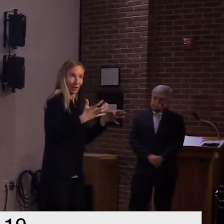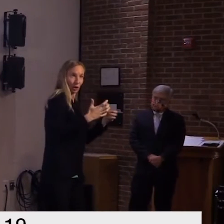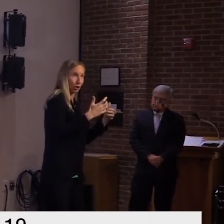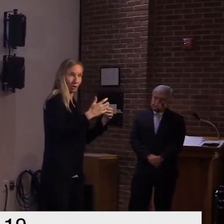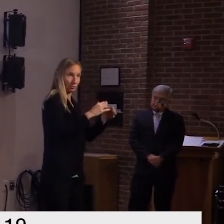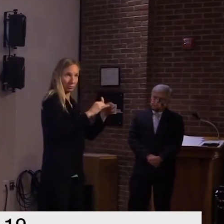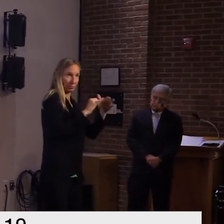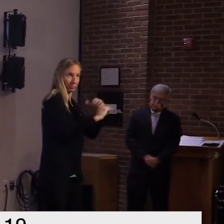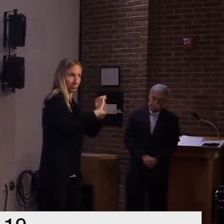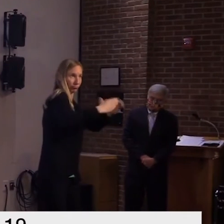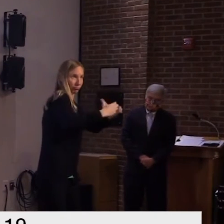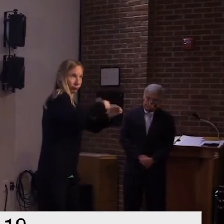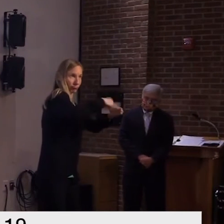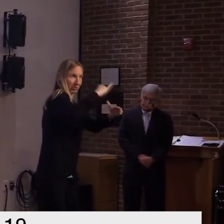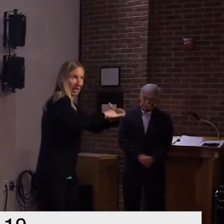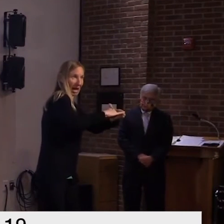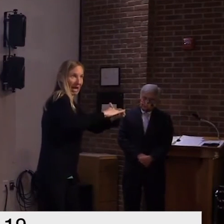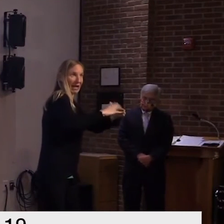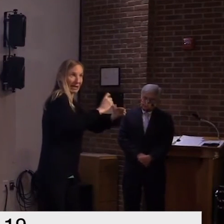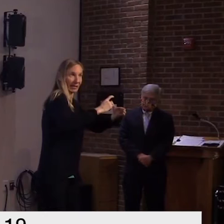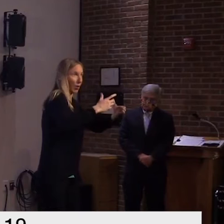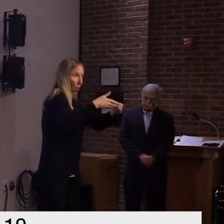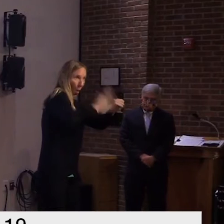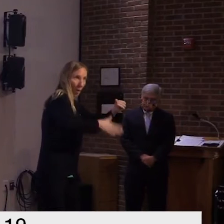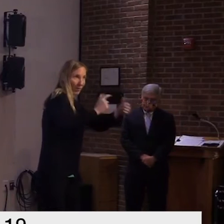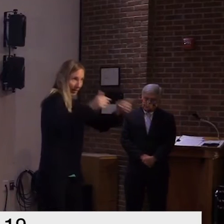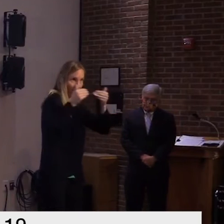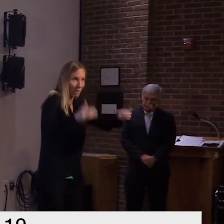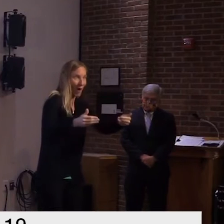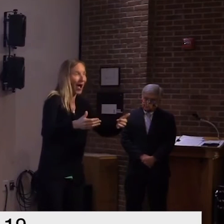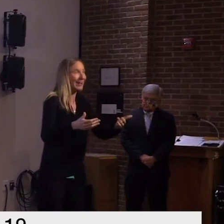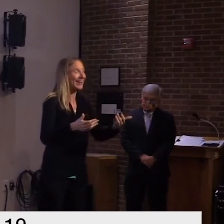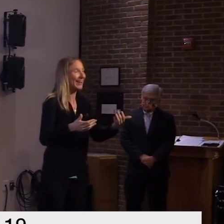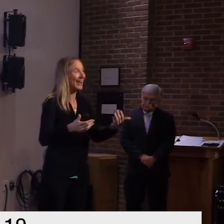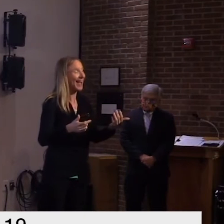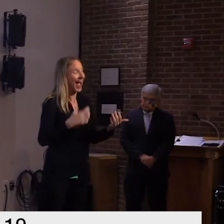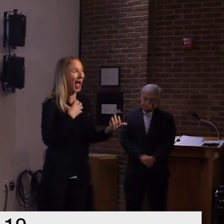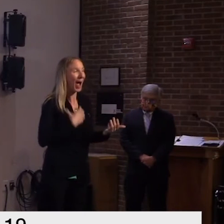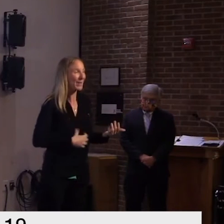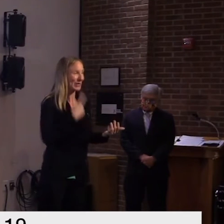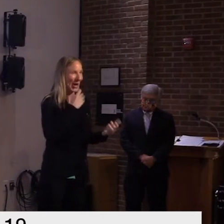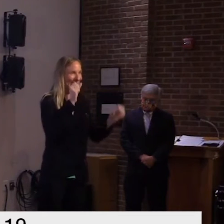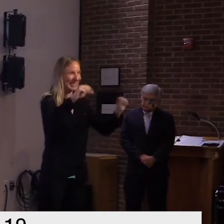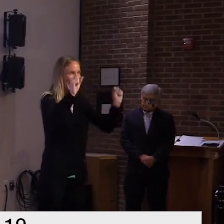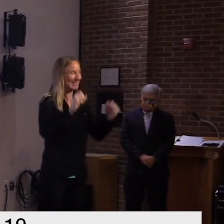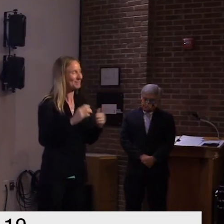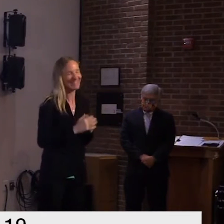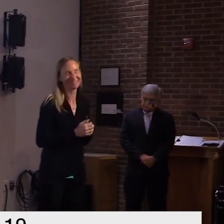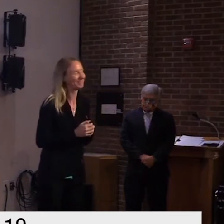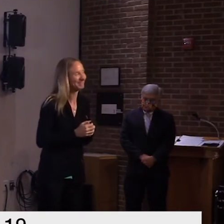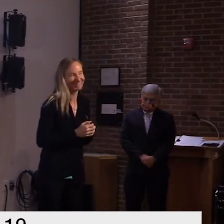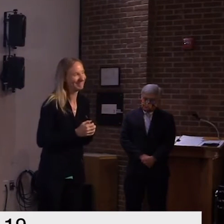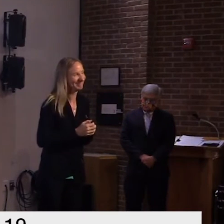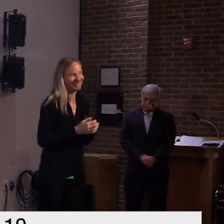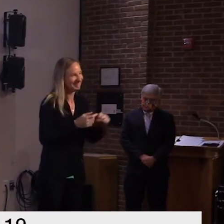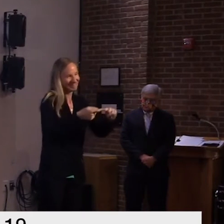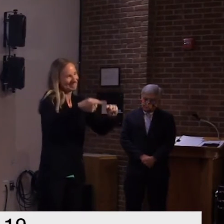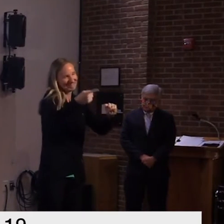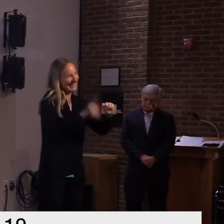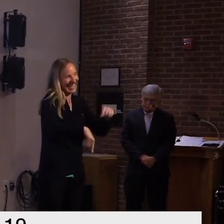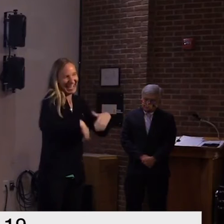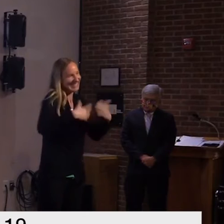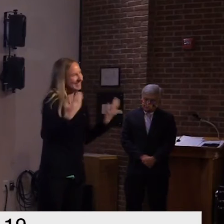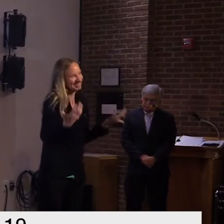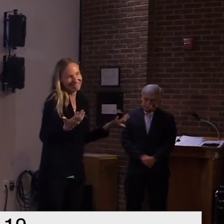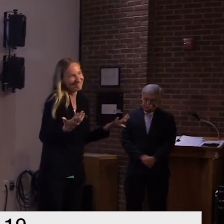and while i would like to speak with the utmost of confidence i have to caution everyone that